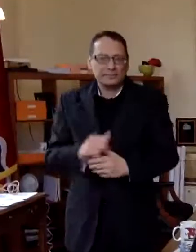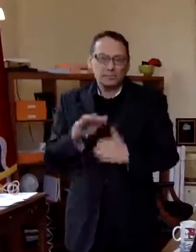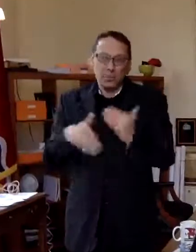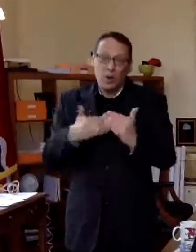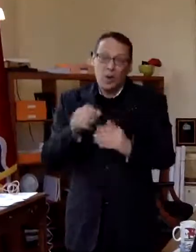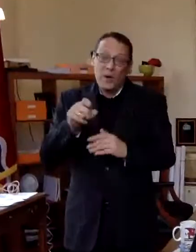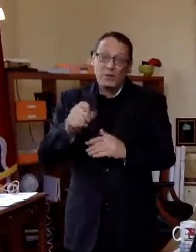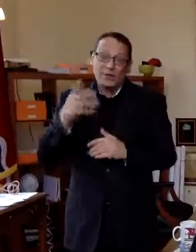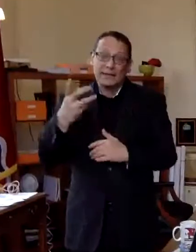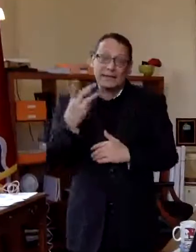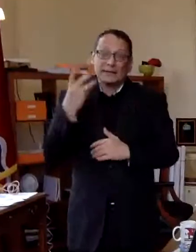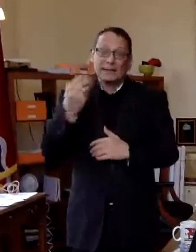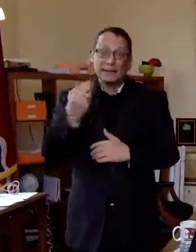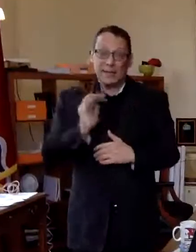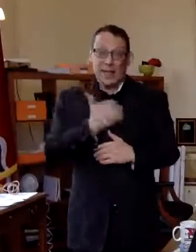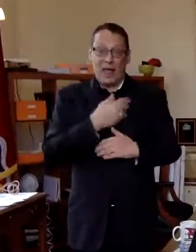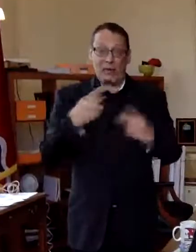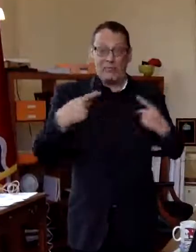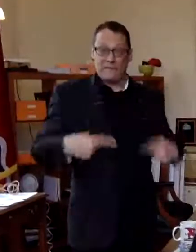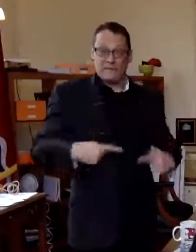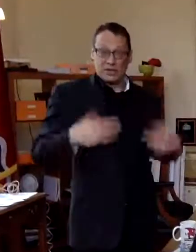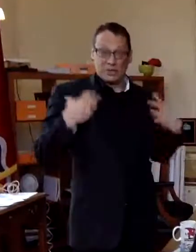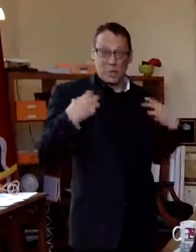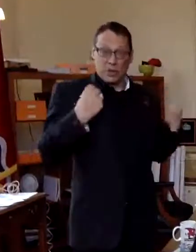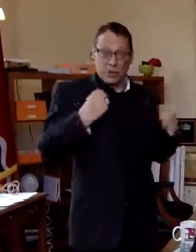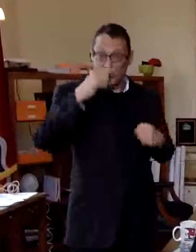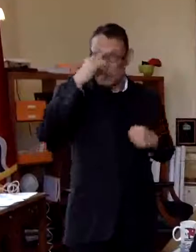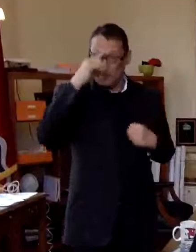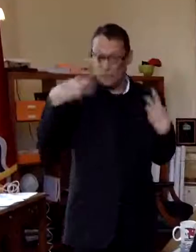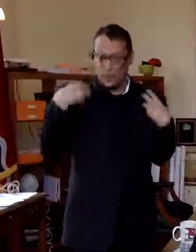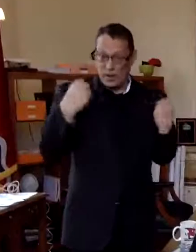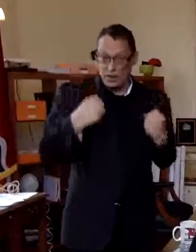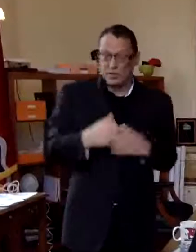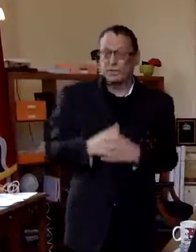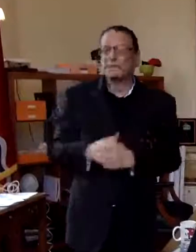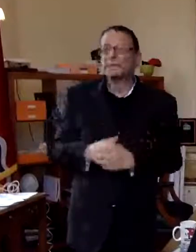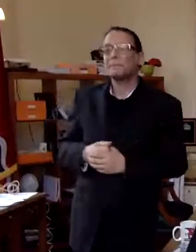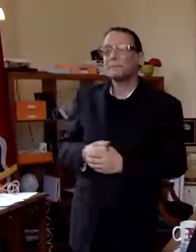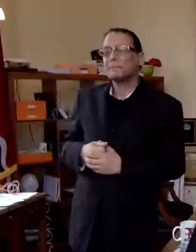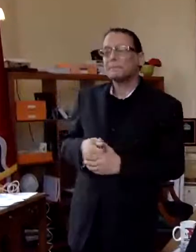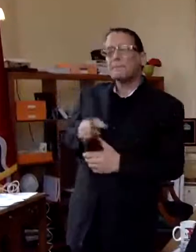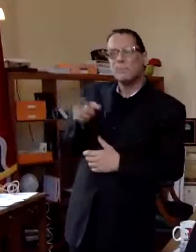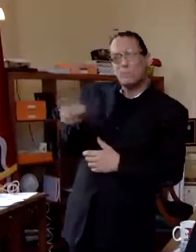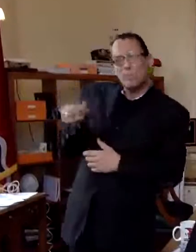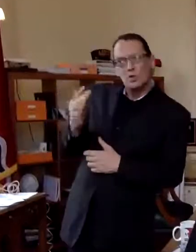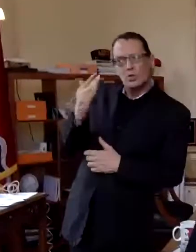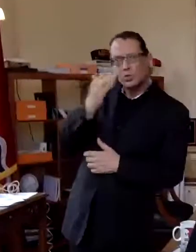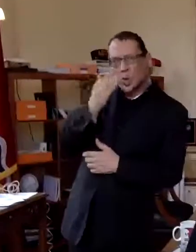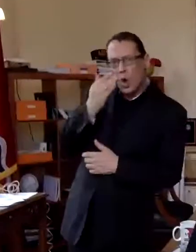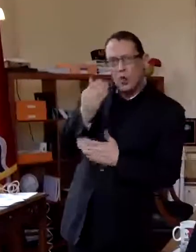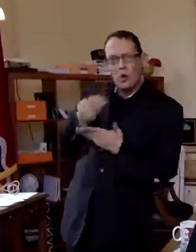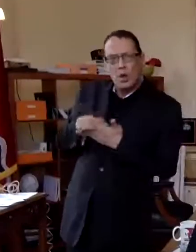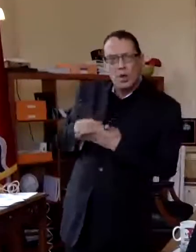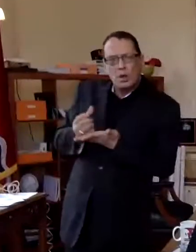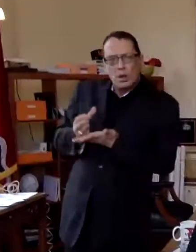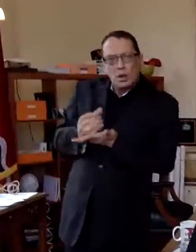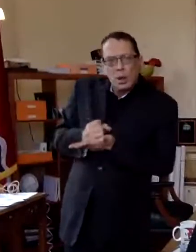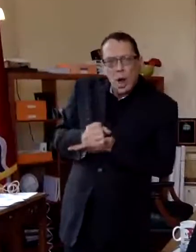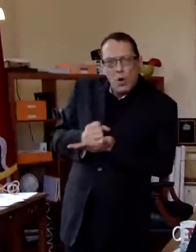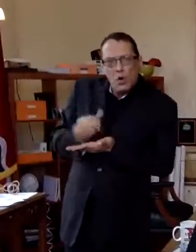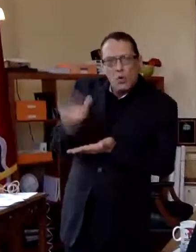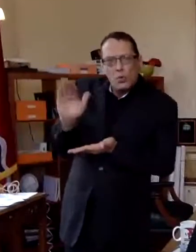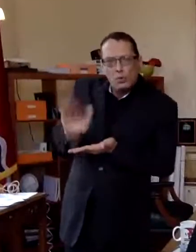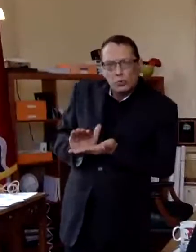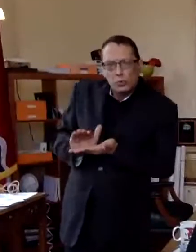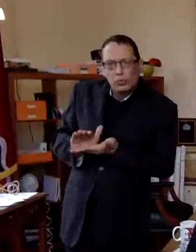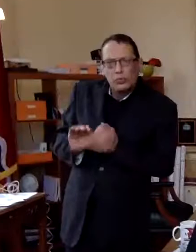get outside for our physical health and for our mental health do you notice where someone in a low-income or underserved neighborhood